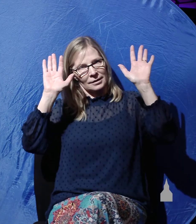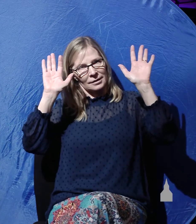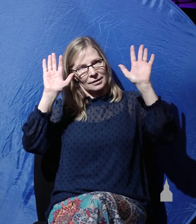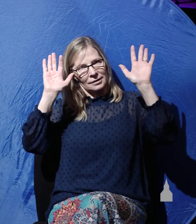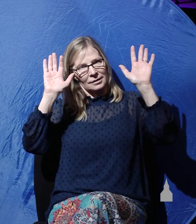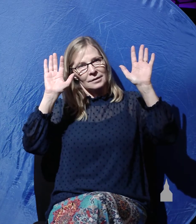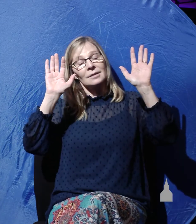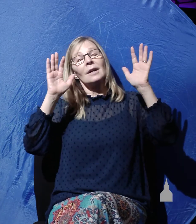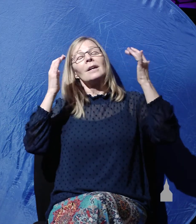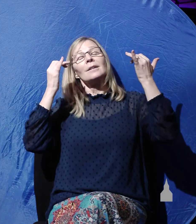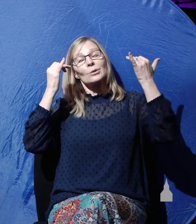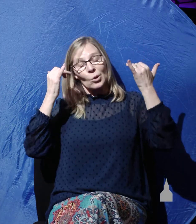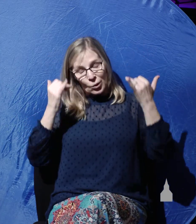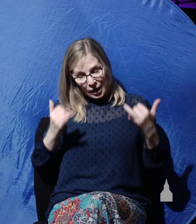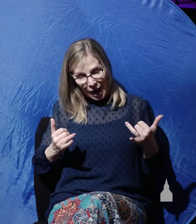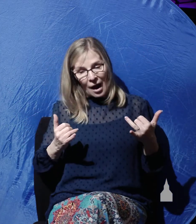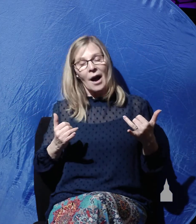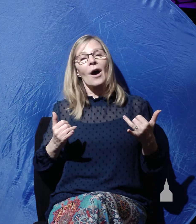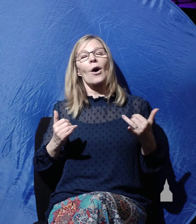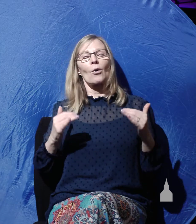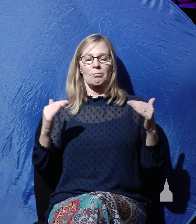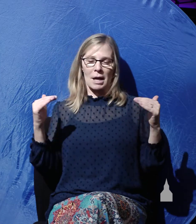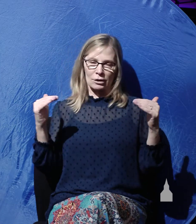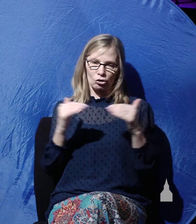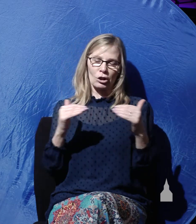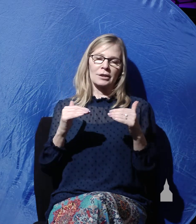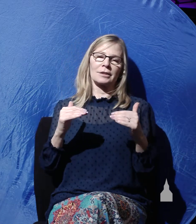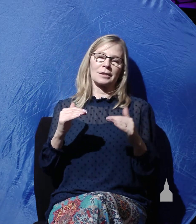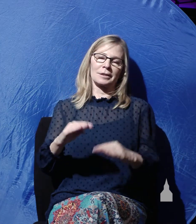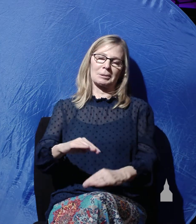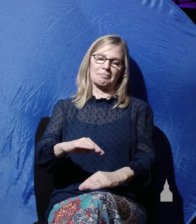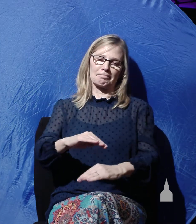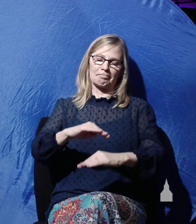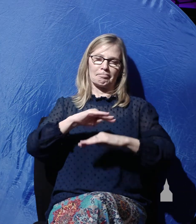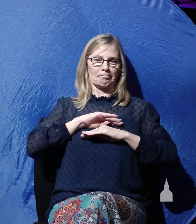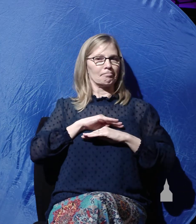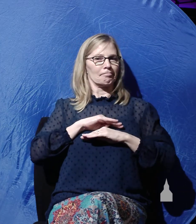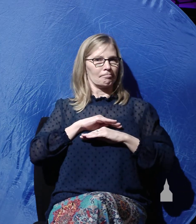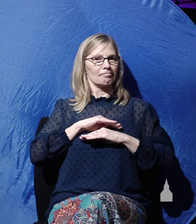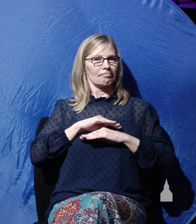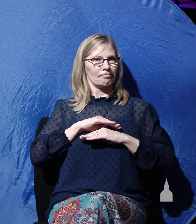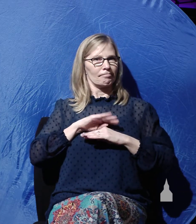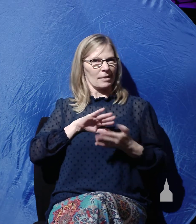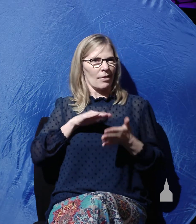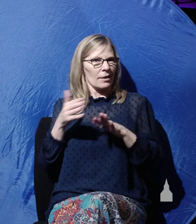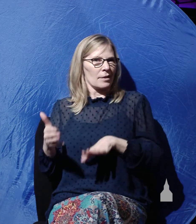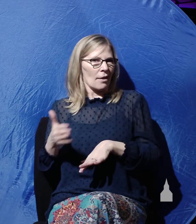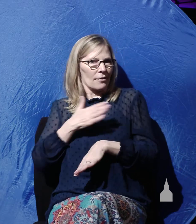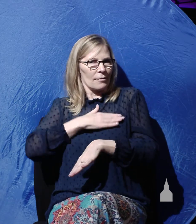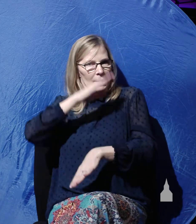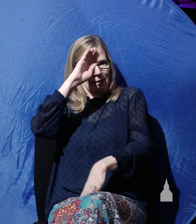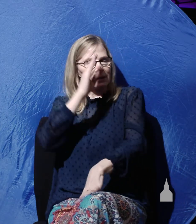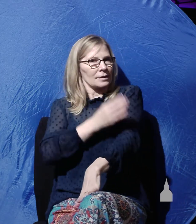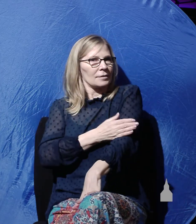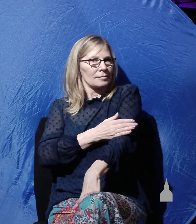that his justice was perfectly satisfied in the death of the Son, God the Son.